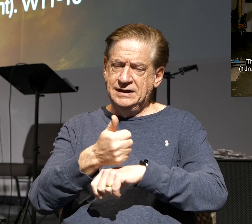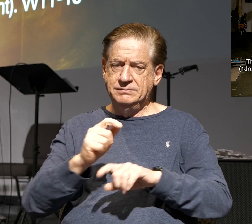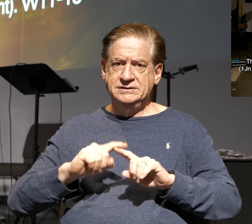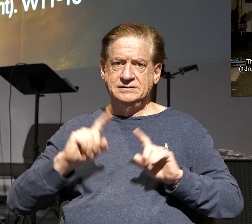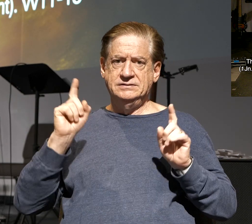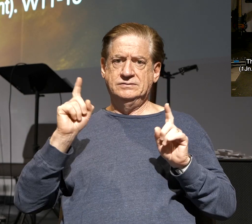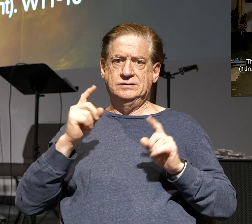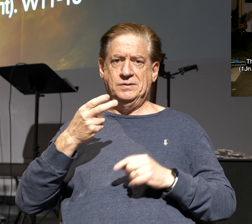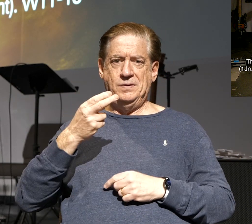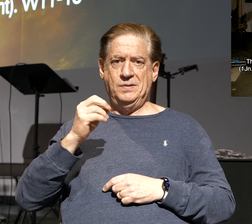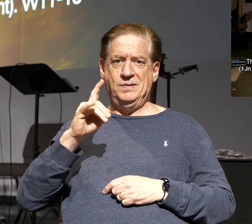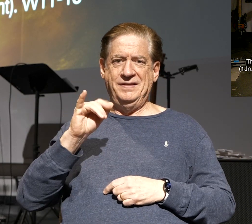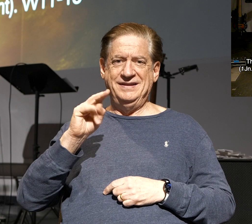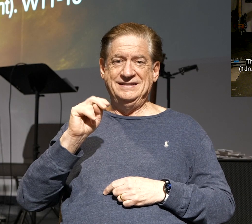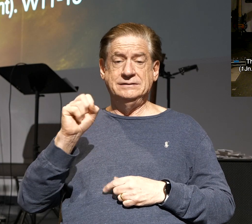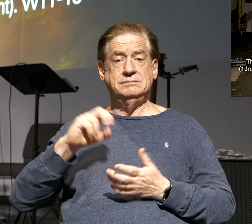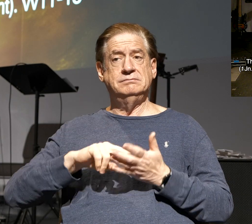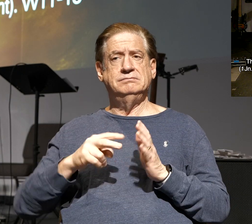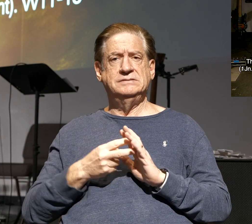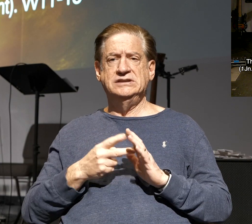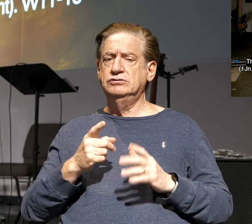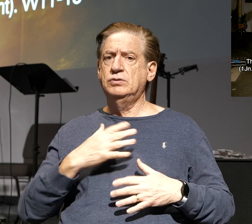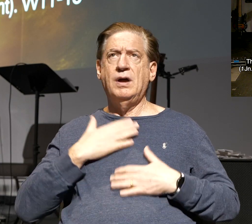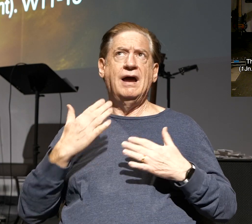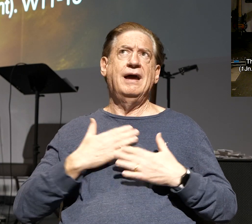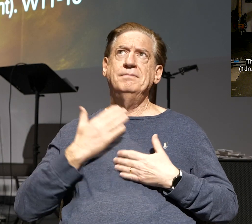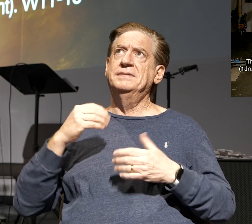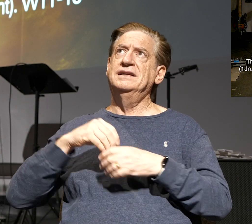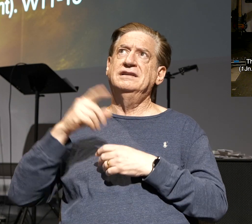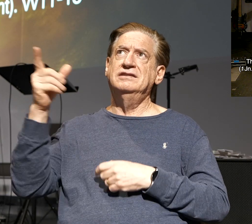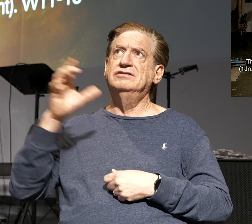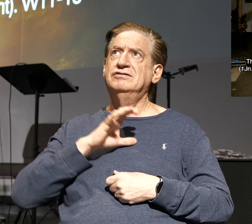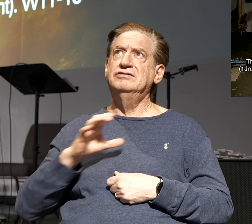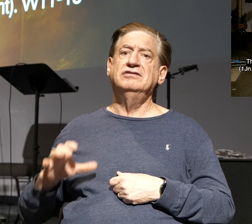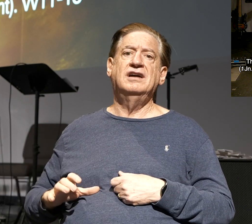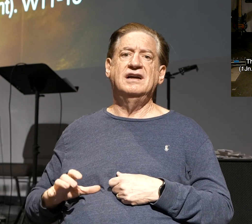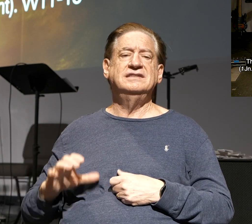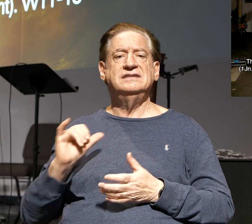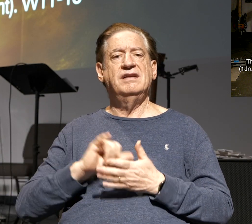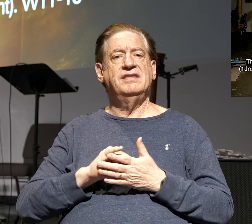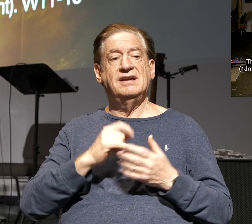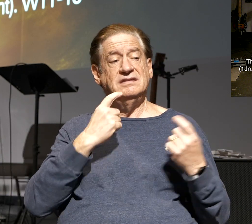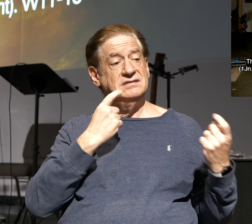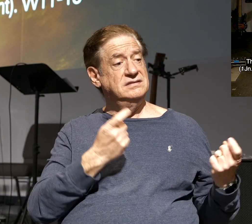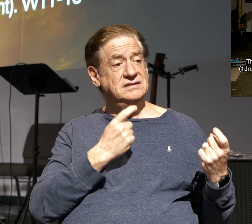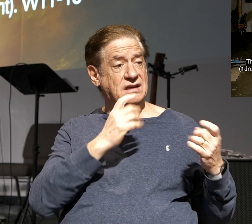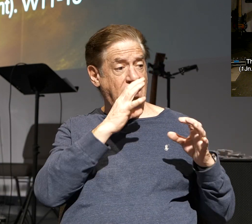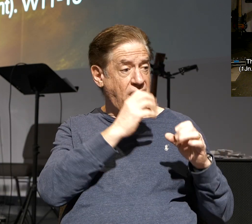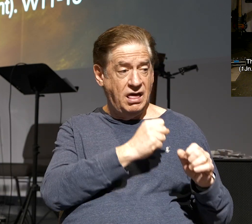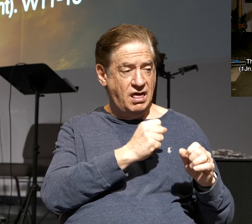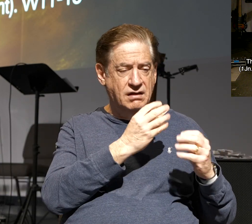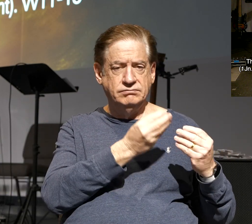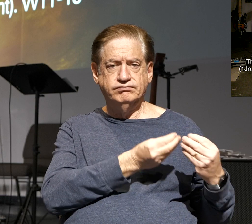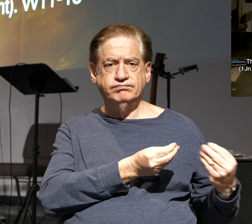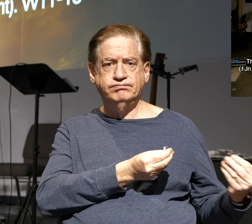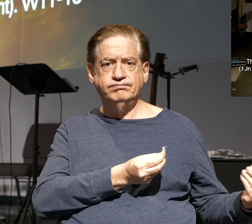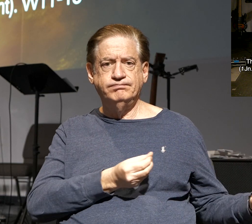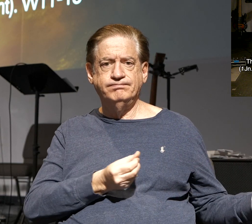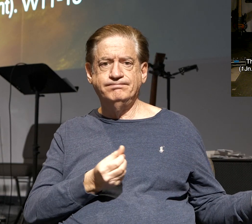So, I'm defining holiness as being so happy in Christ that sin loses its appeal,